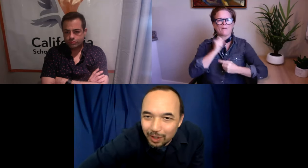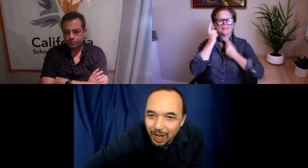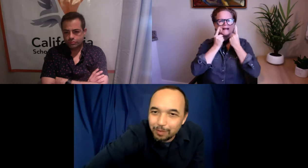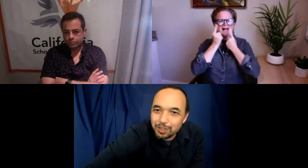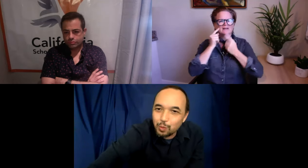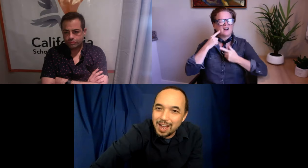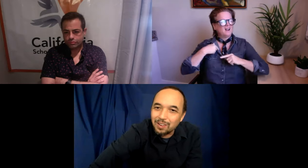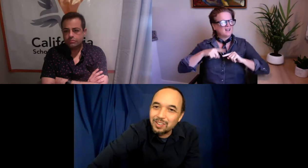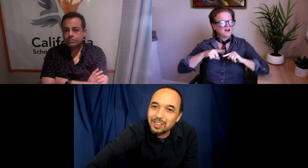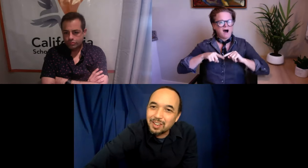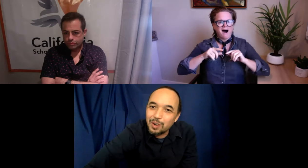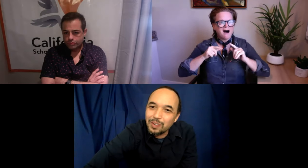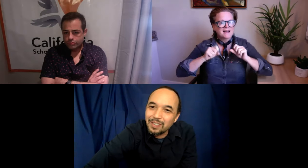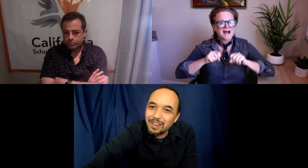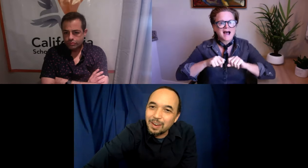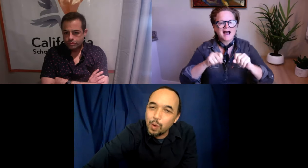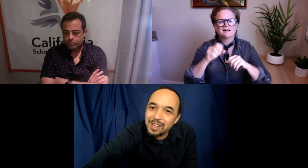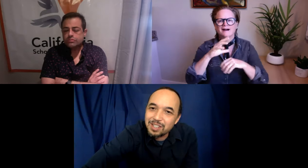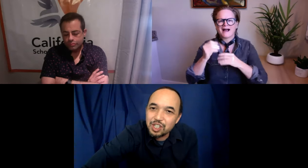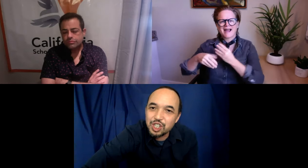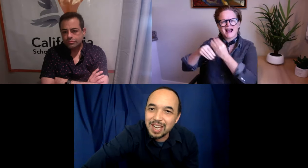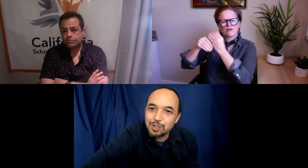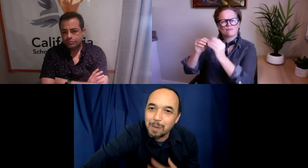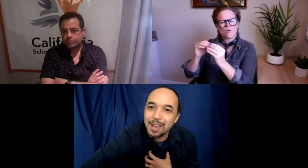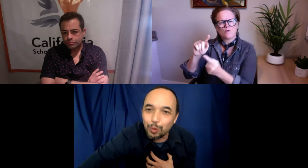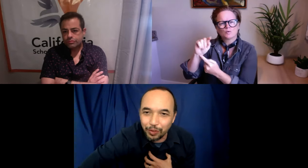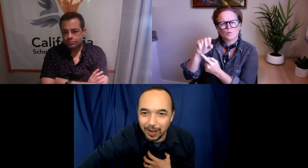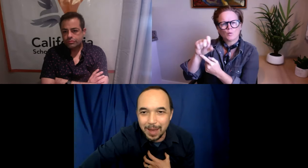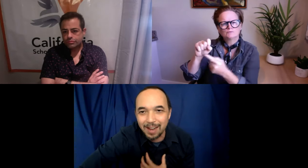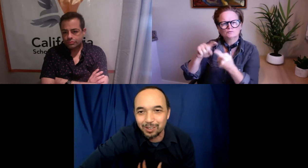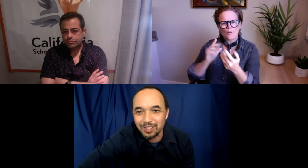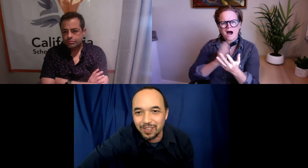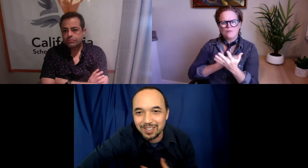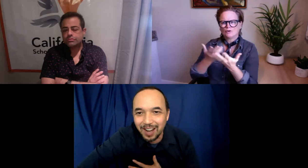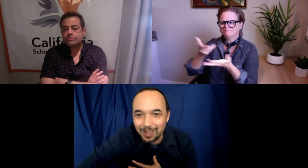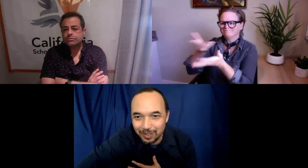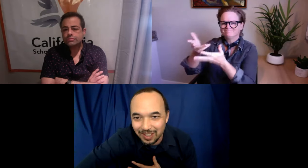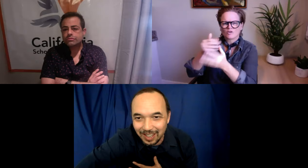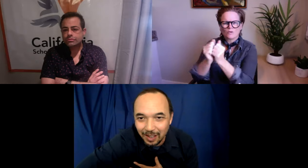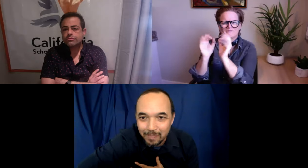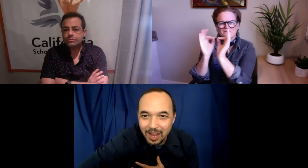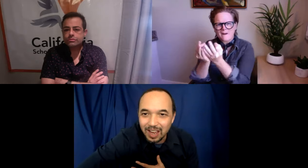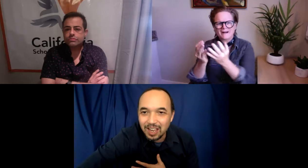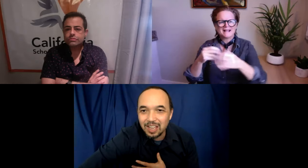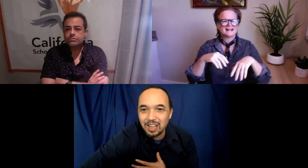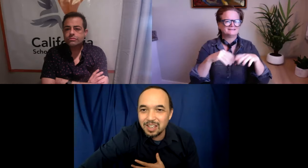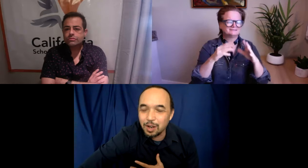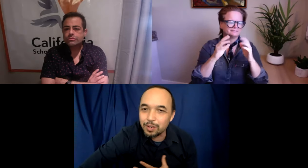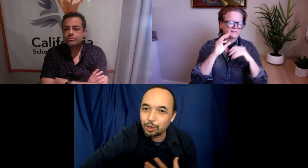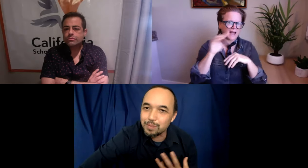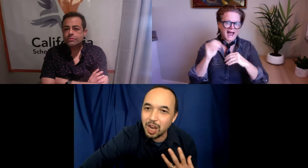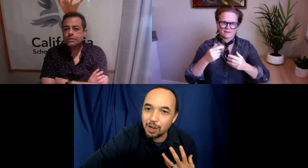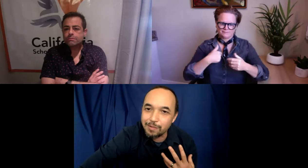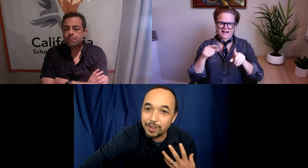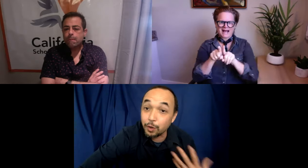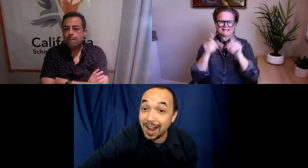reminder for ourselves as well, you know, ways to change my old thought patterns and things that I used to think, you know,